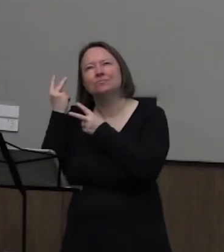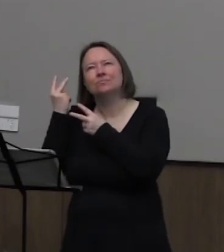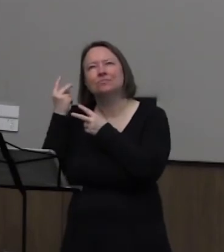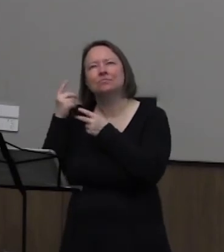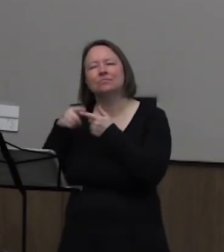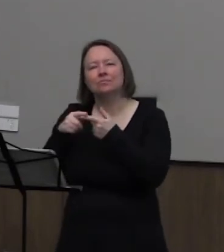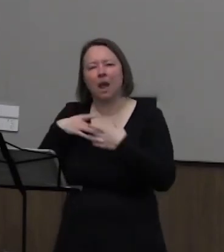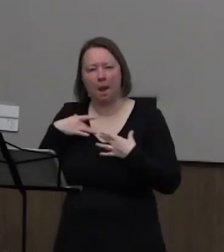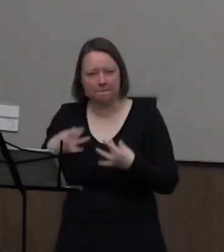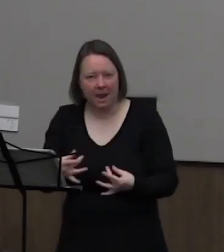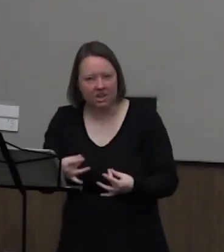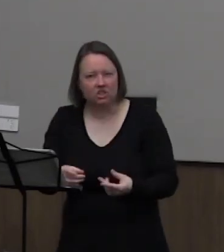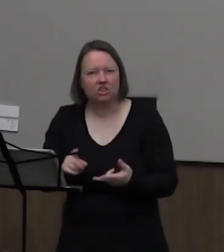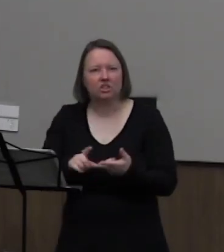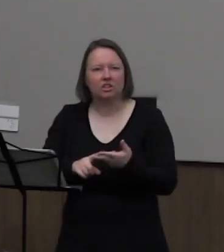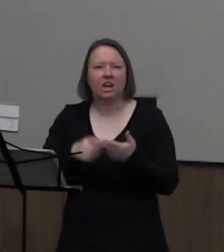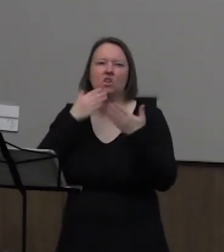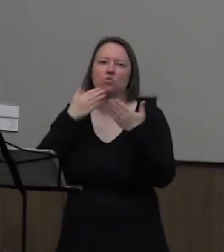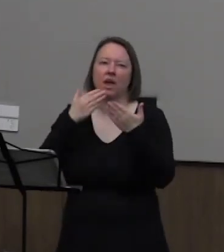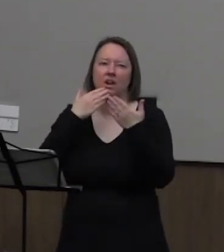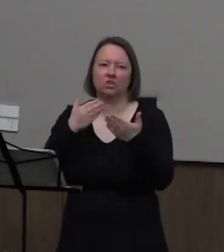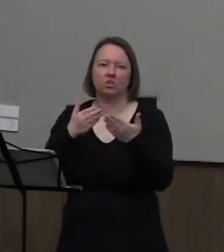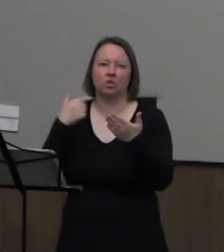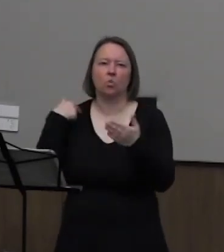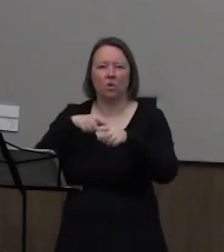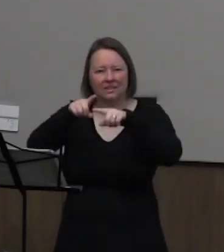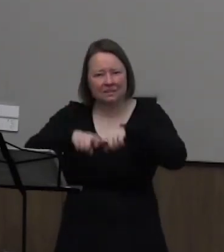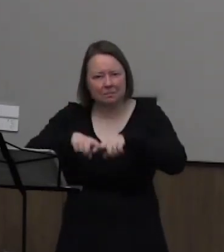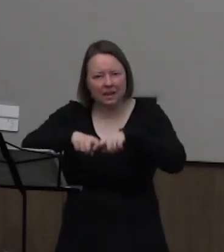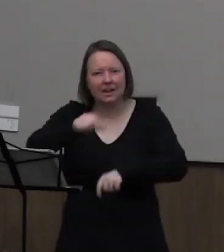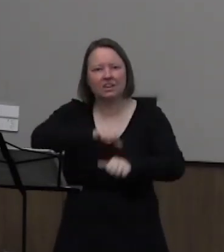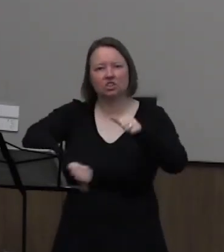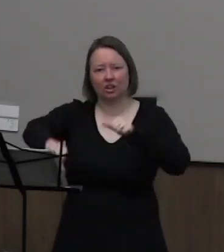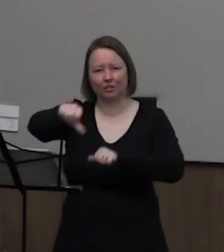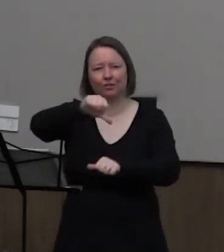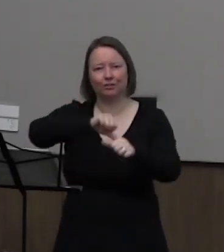and ultimately gratitude that we could depend on one another.